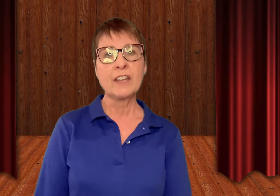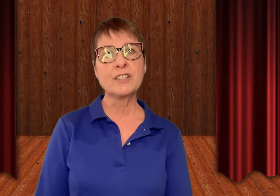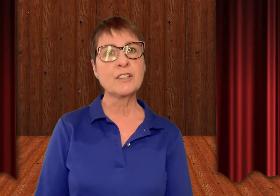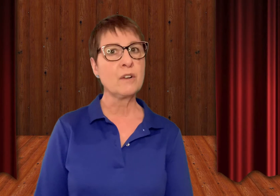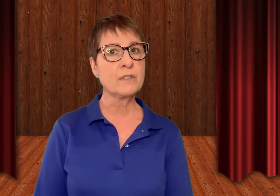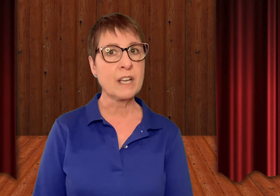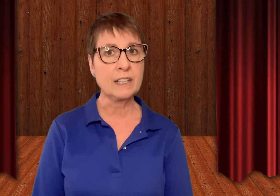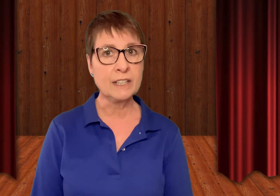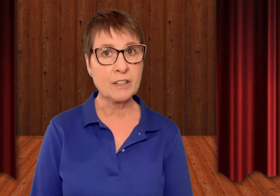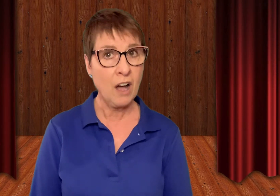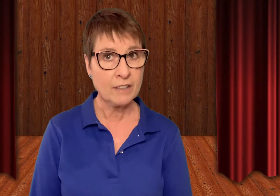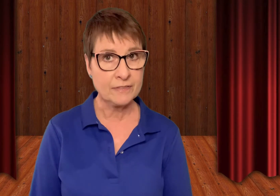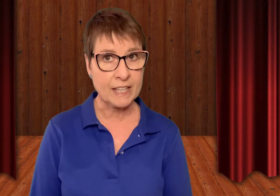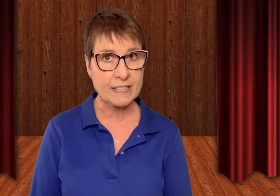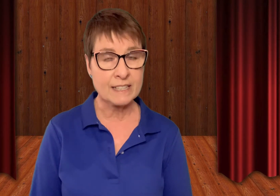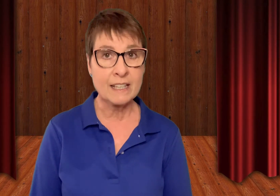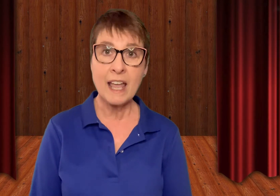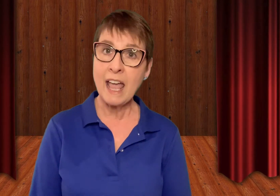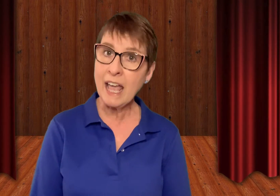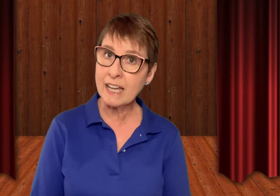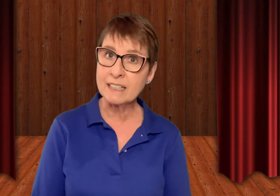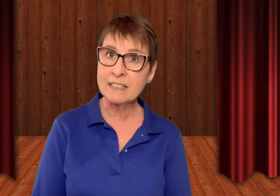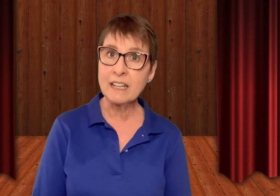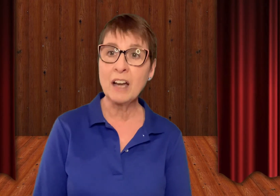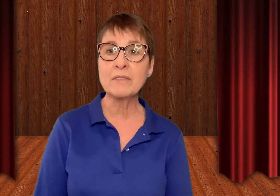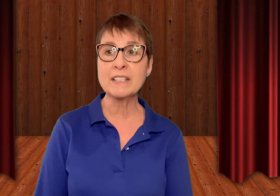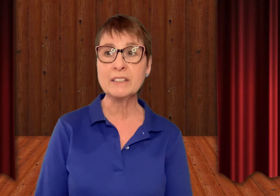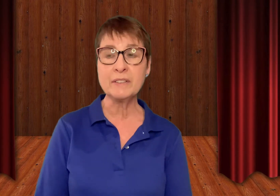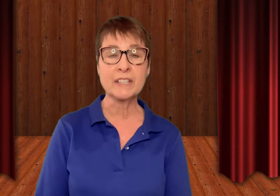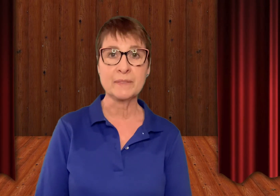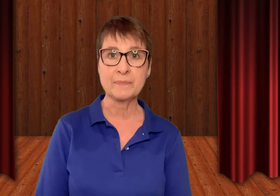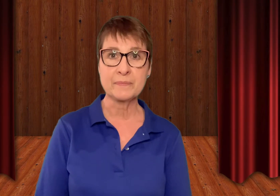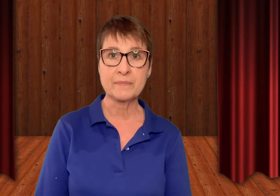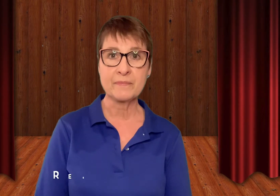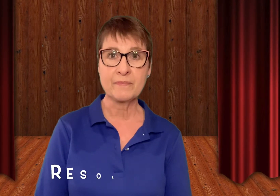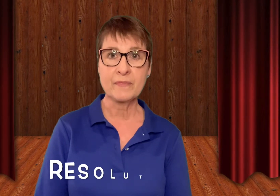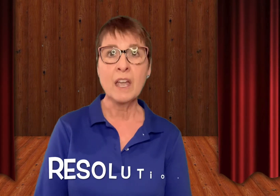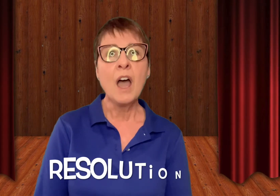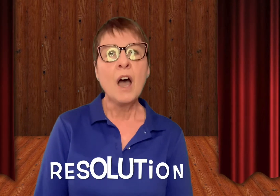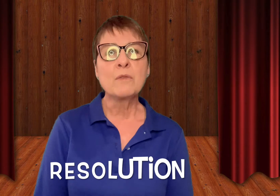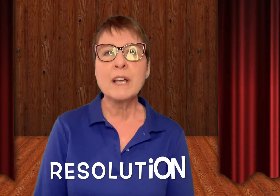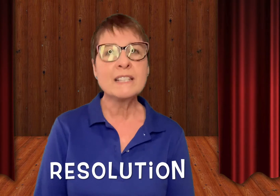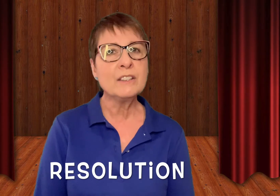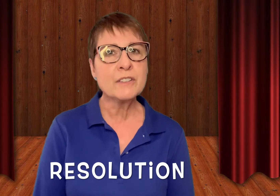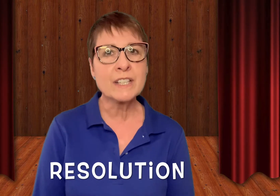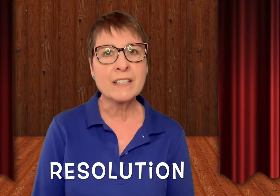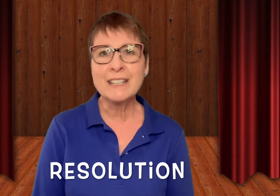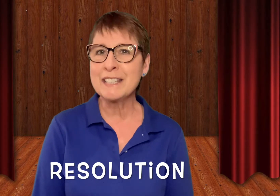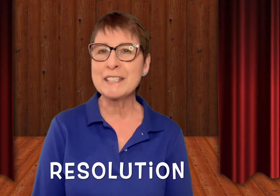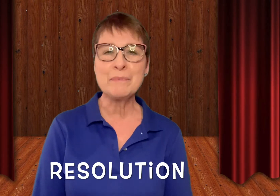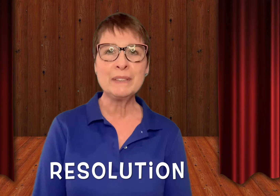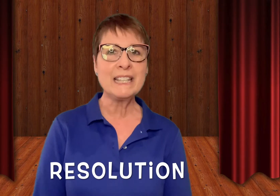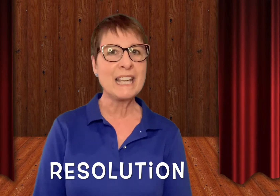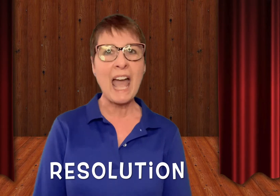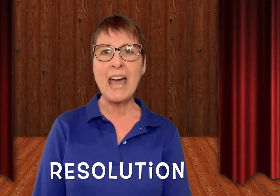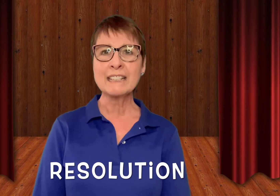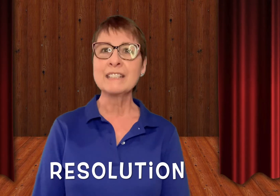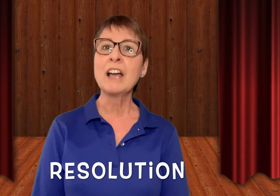shows a clear conflict and a resolution. A resolution is simply the act of